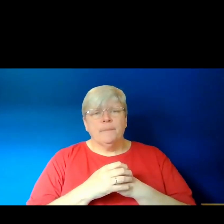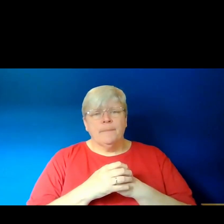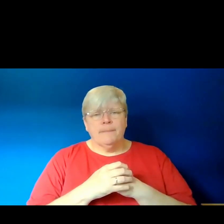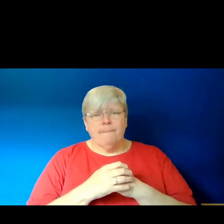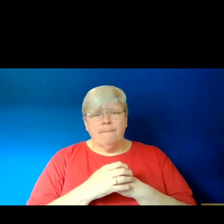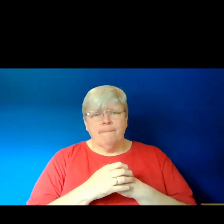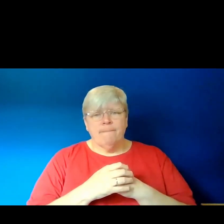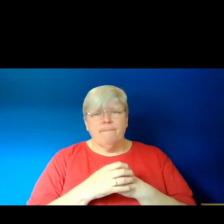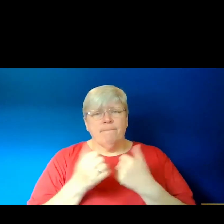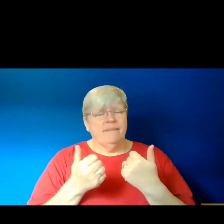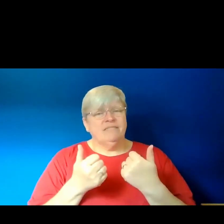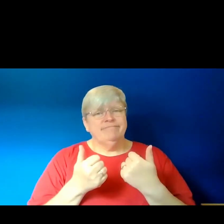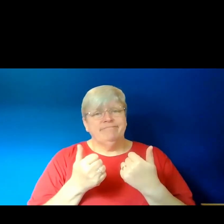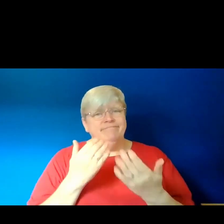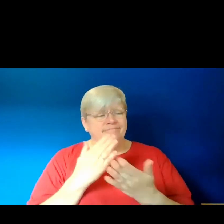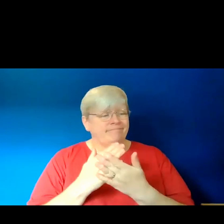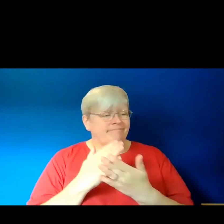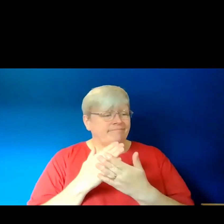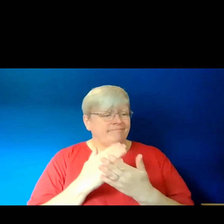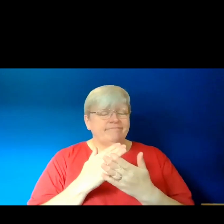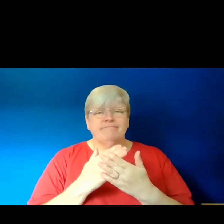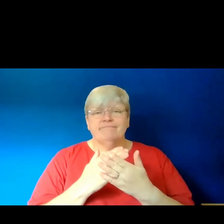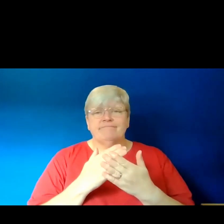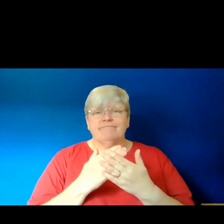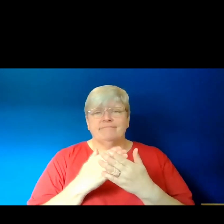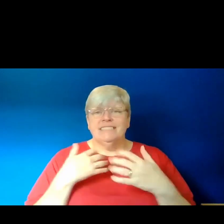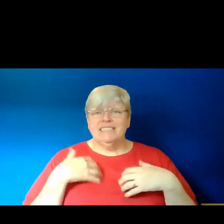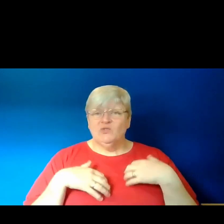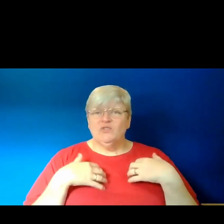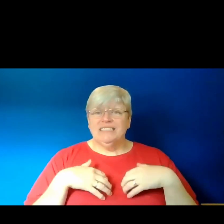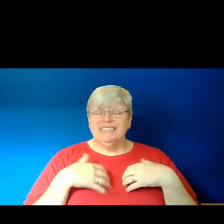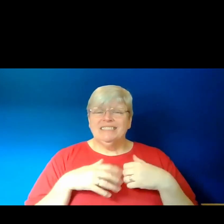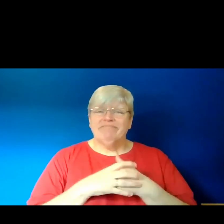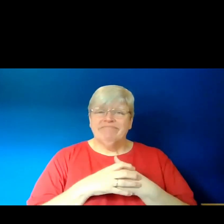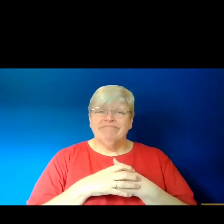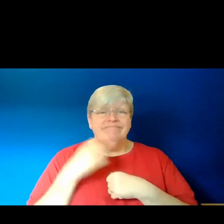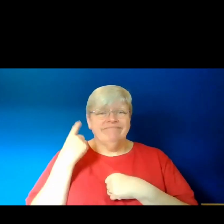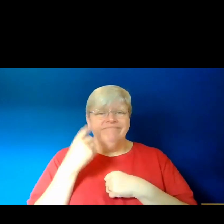Yeah, it is a really interesting concern to think about.